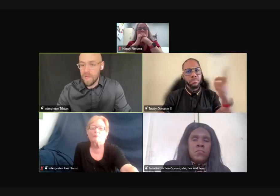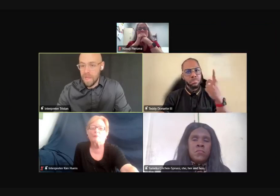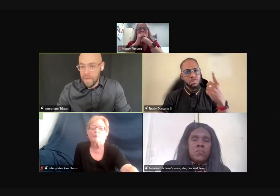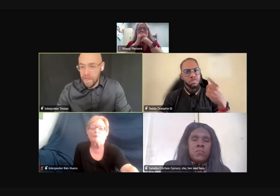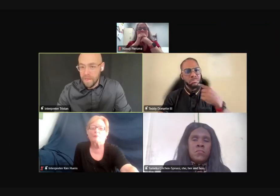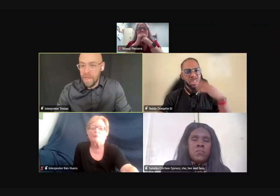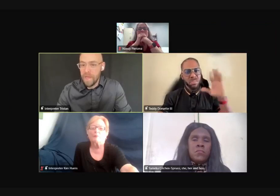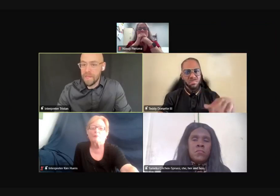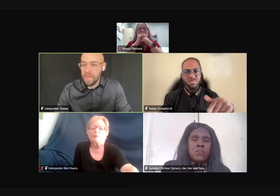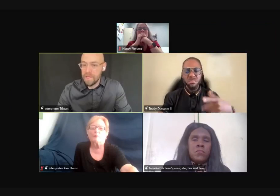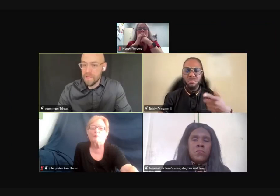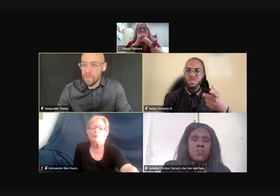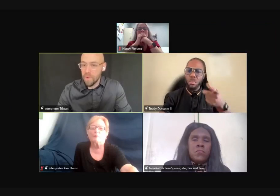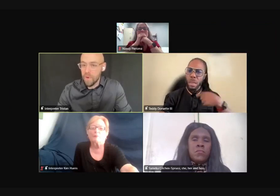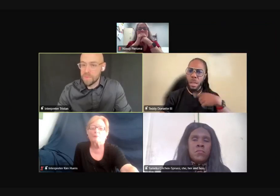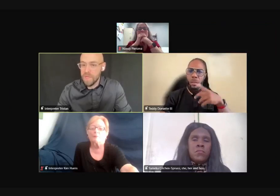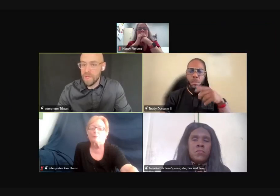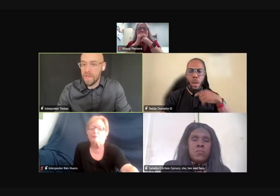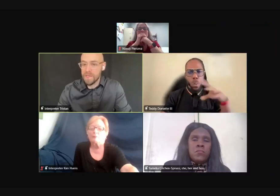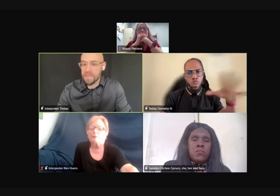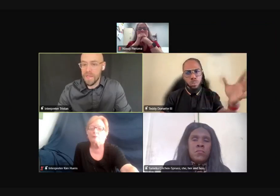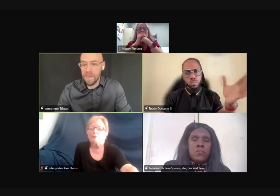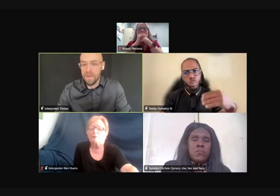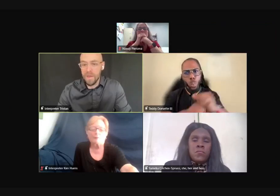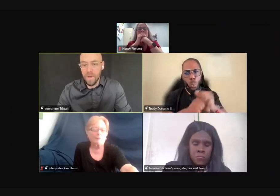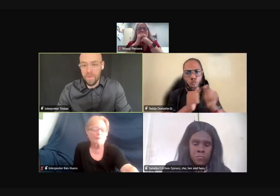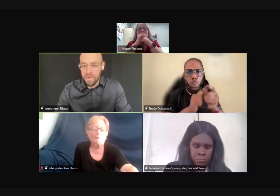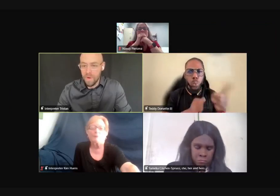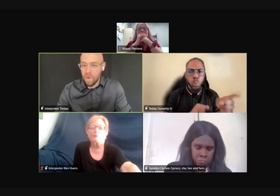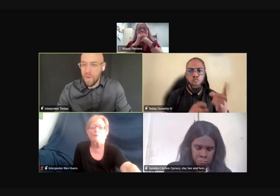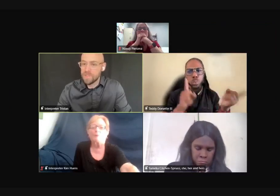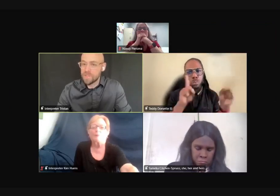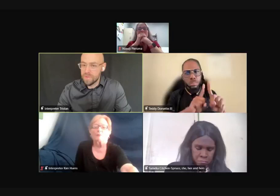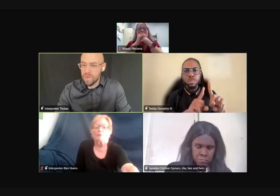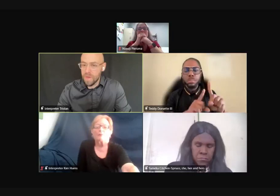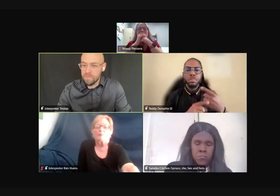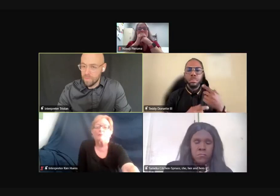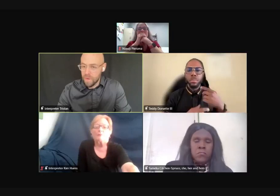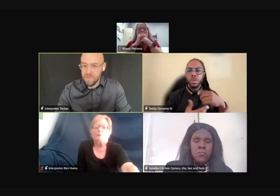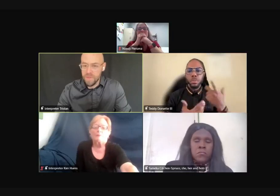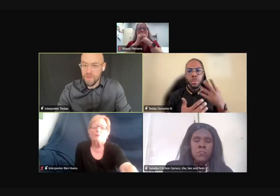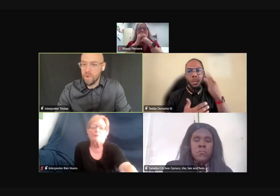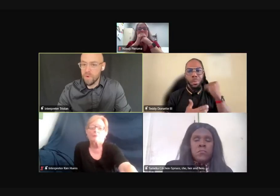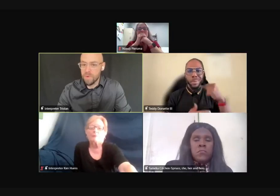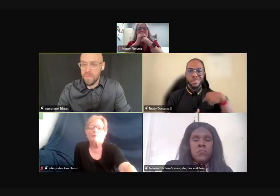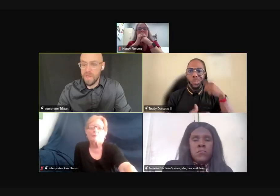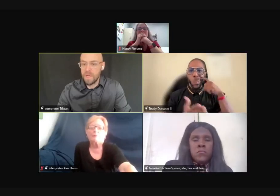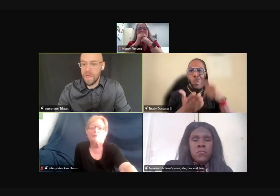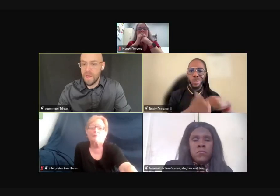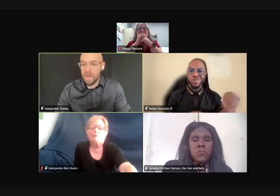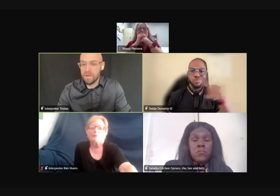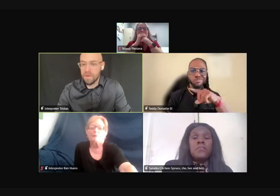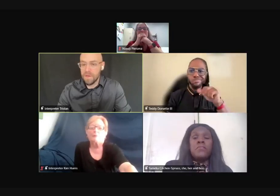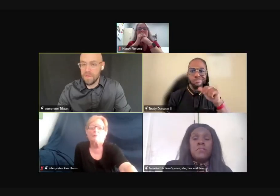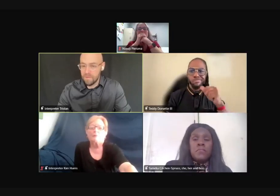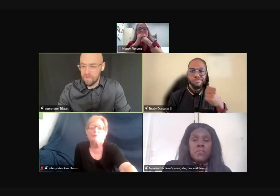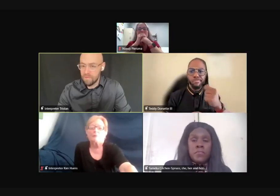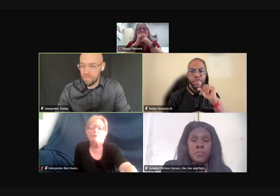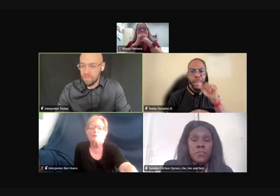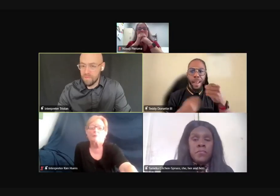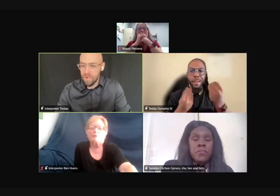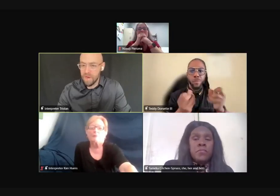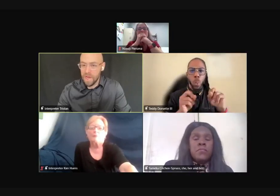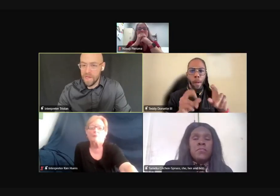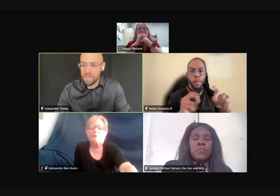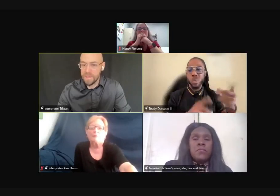a black man, and he approached me and said, you know, why don't you come work with me? And he